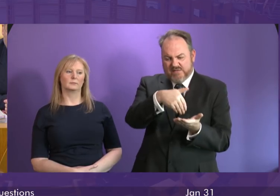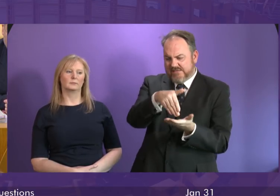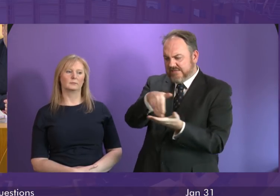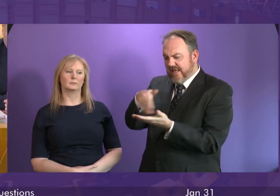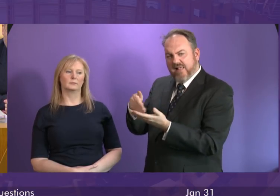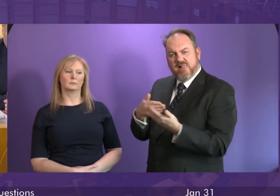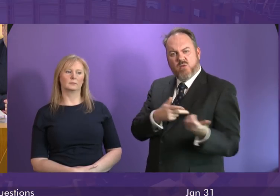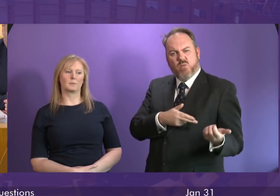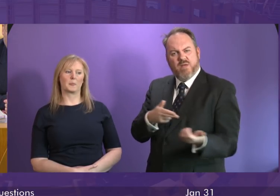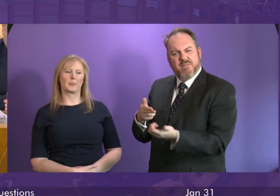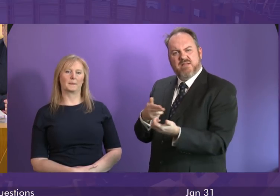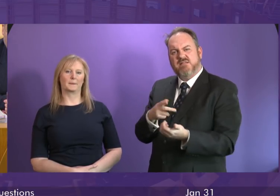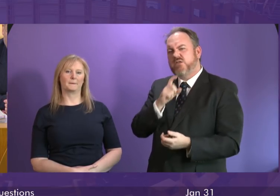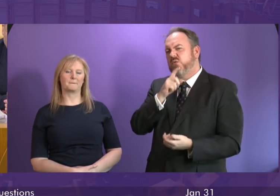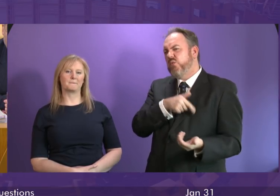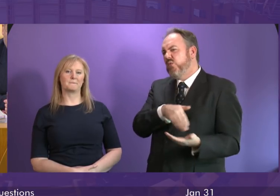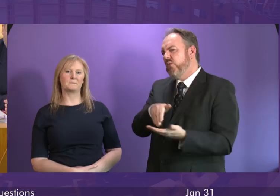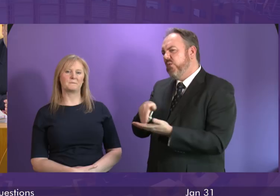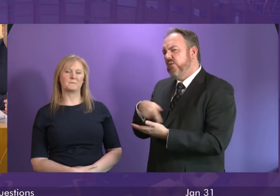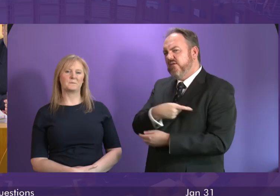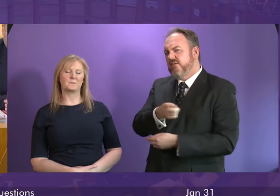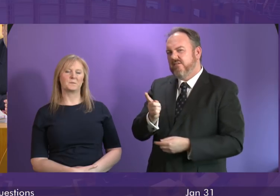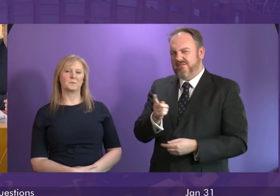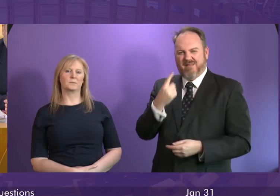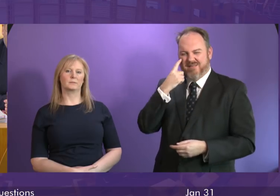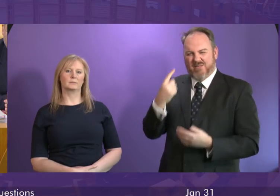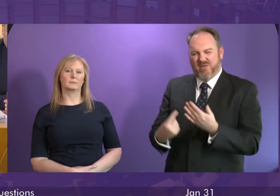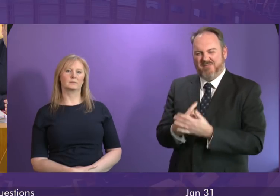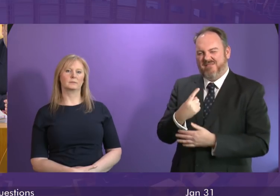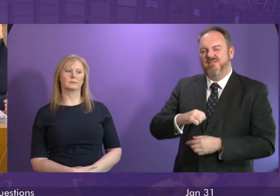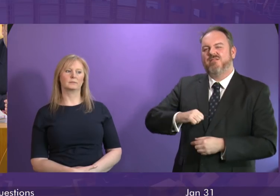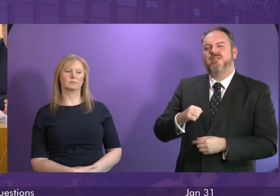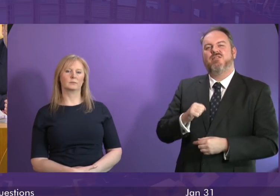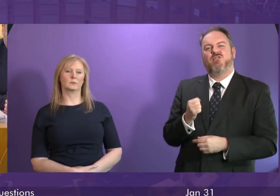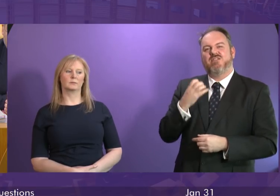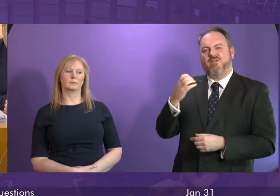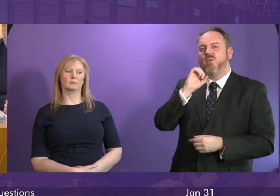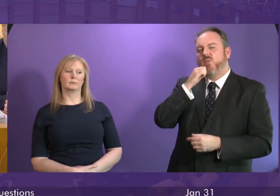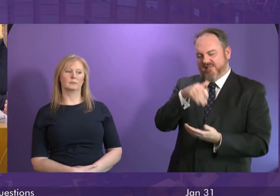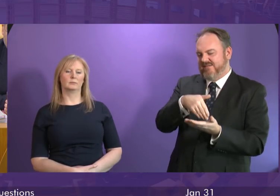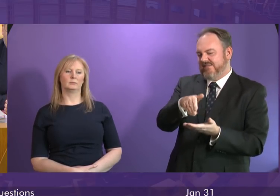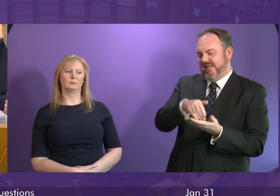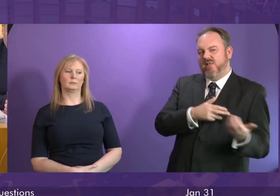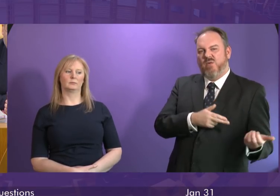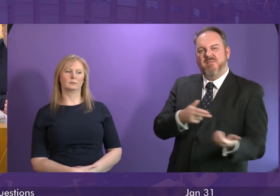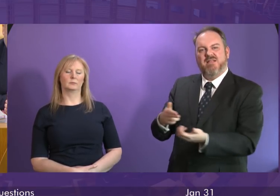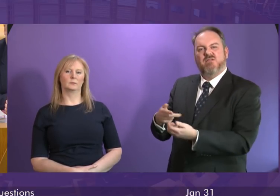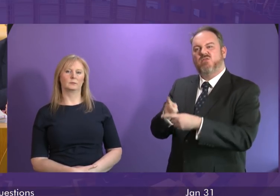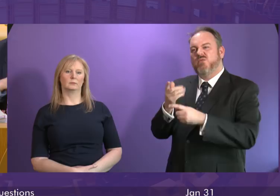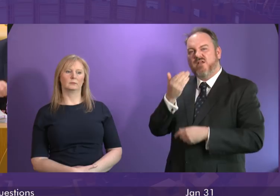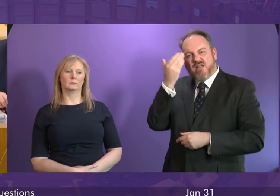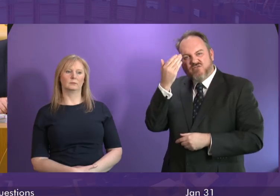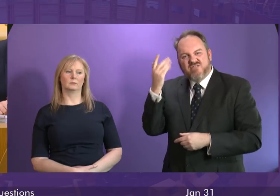presiding officer I don't expect that I fully expect that the UK government will continue to facilitate arms sales to human rights